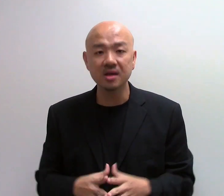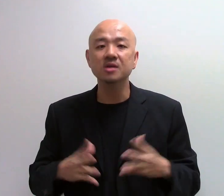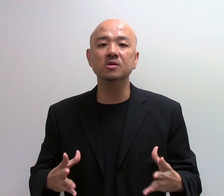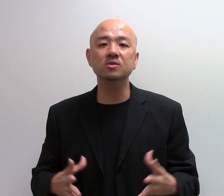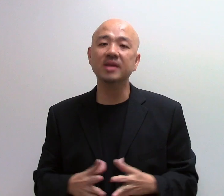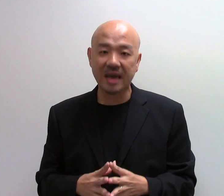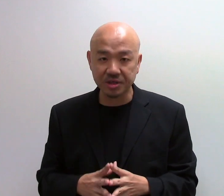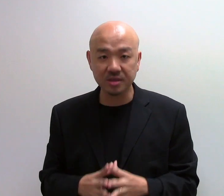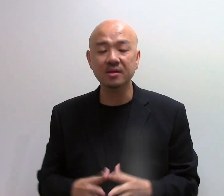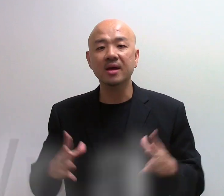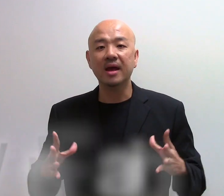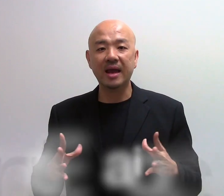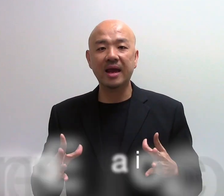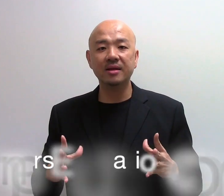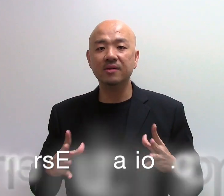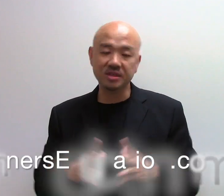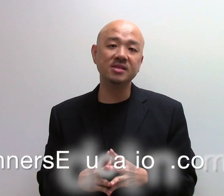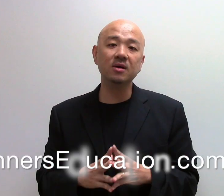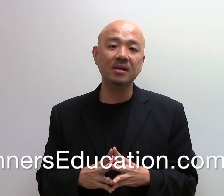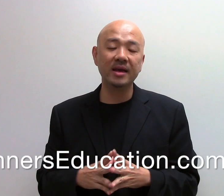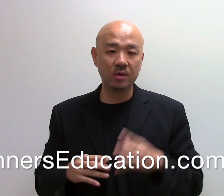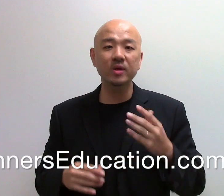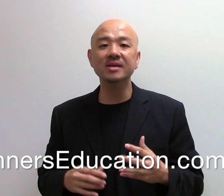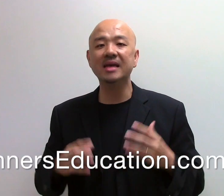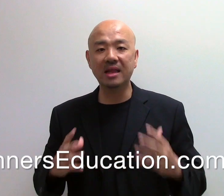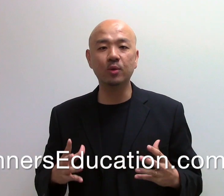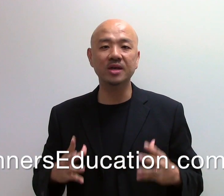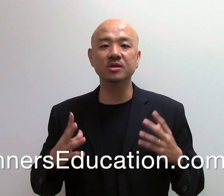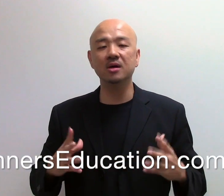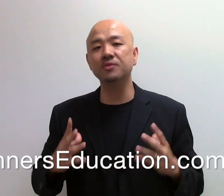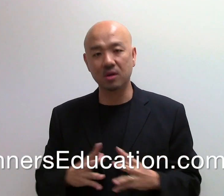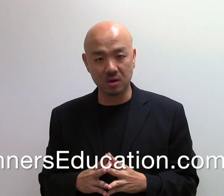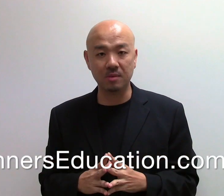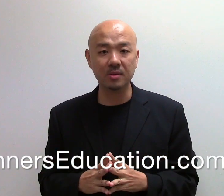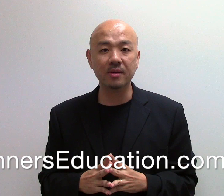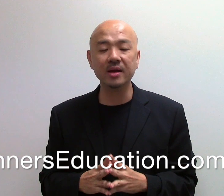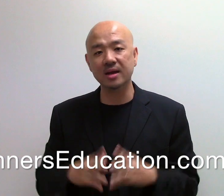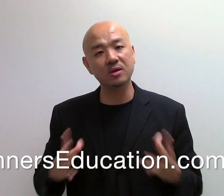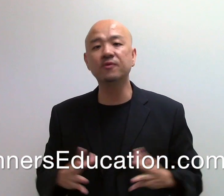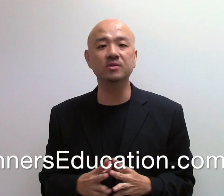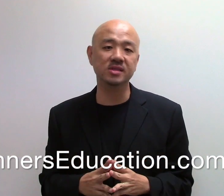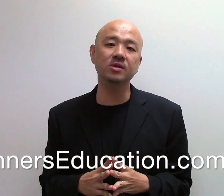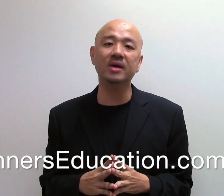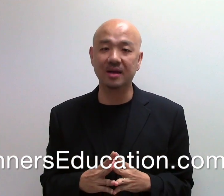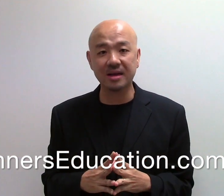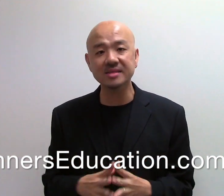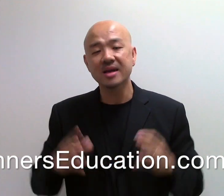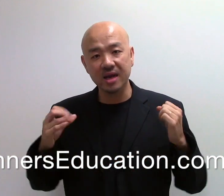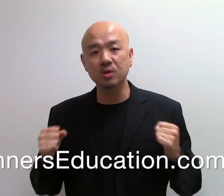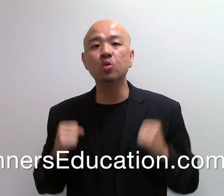So, do take action. And register online at winnerseducation.com. Alright? And I look forward to seeing you at the class. And we're to